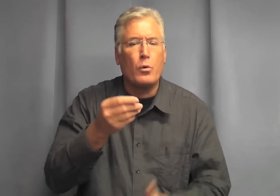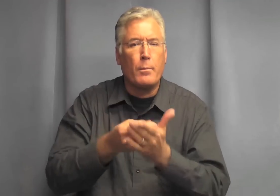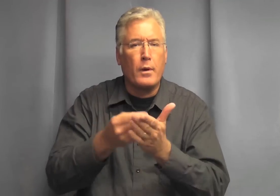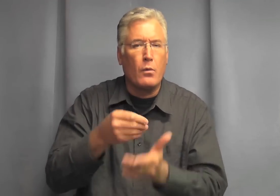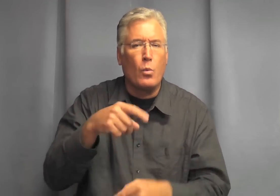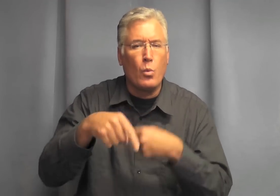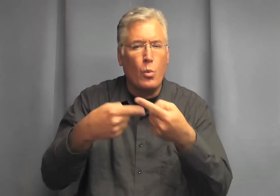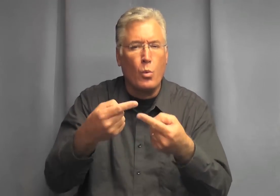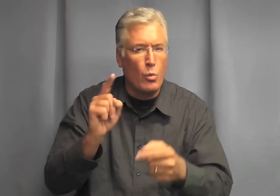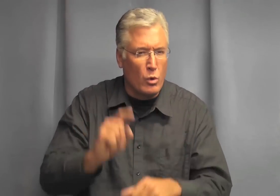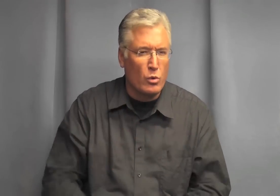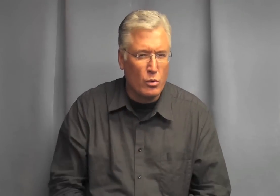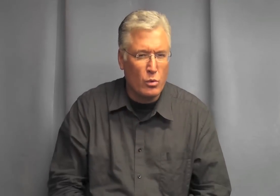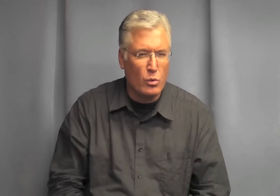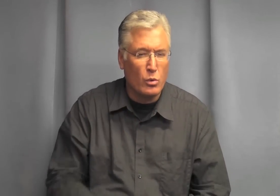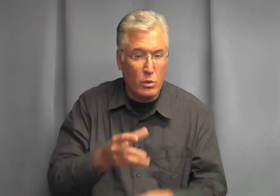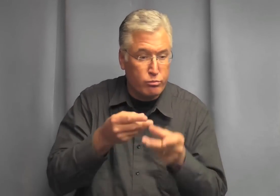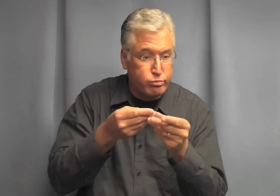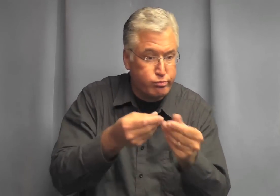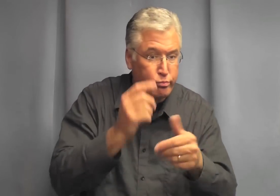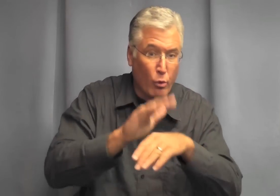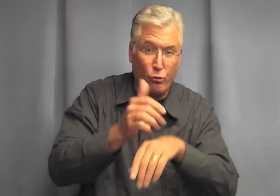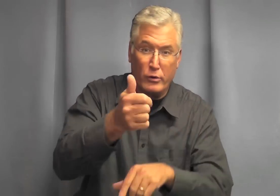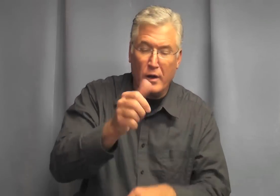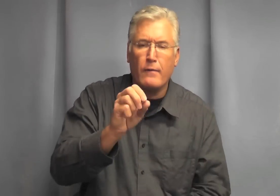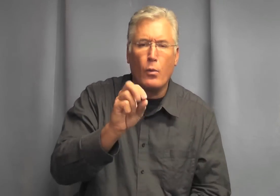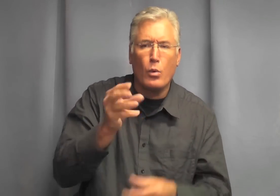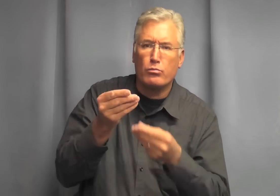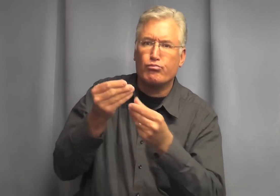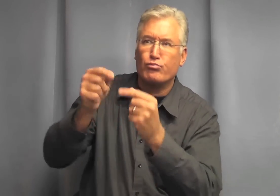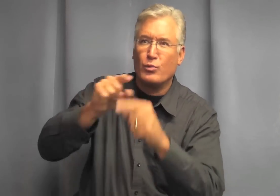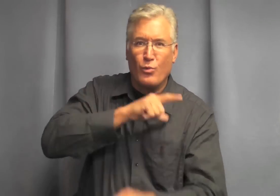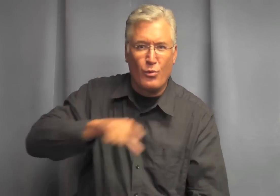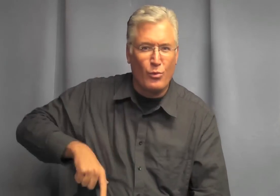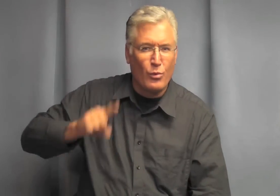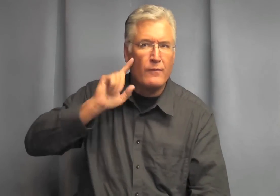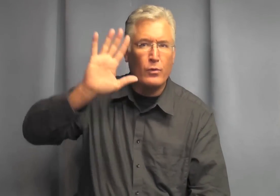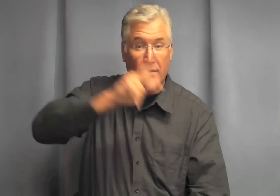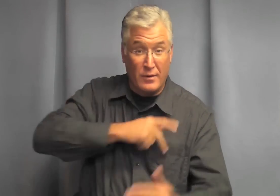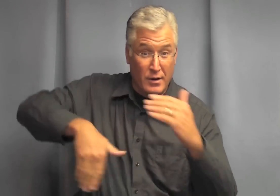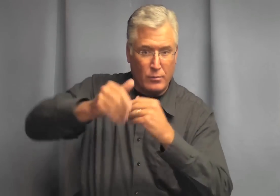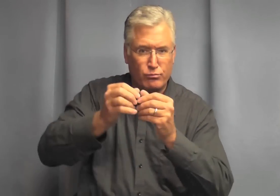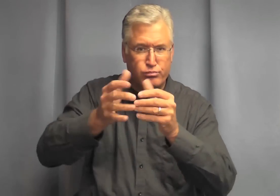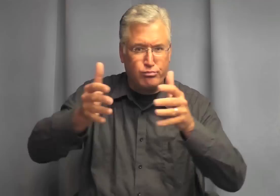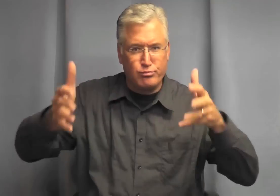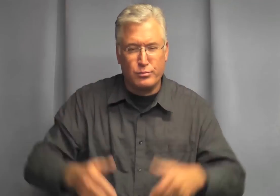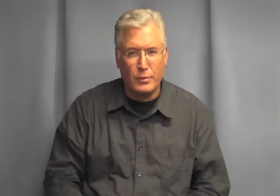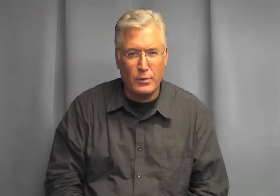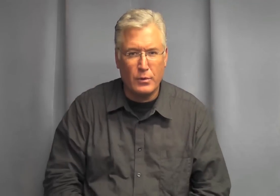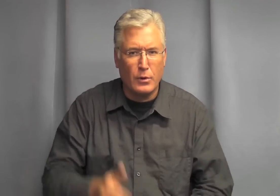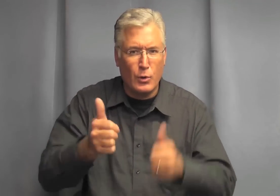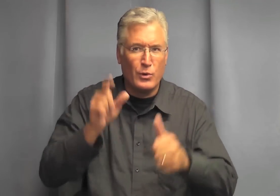okay well where does most of your money go on yourself or to expand god's kingdom